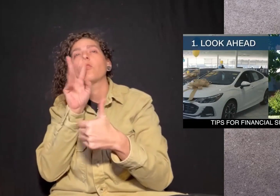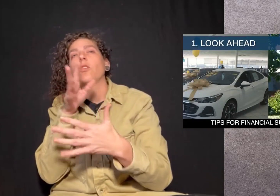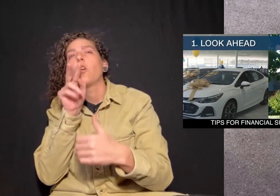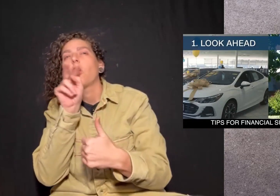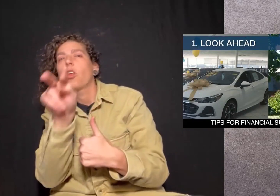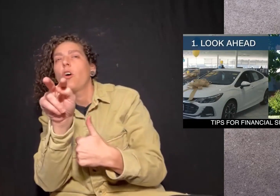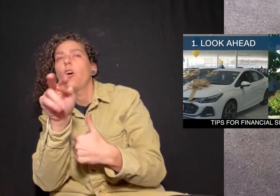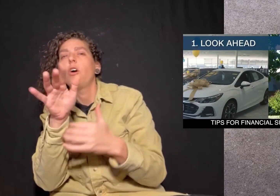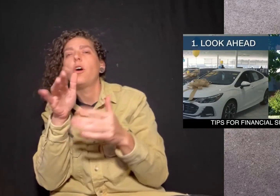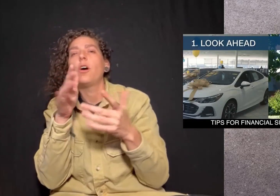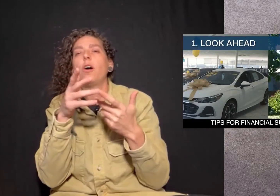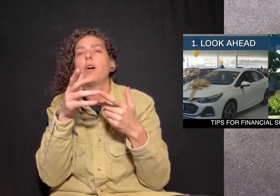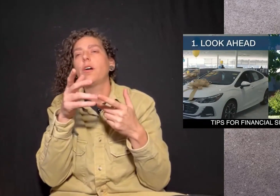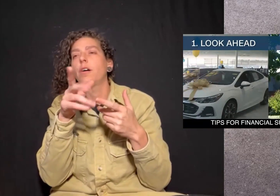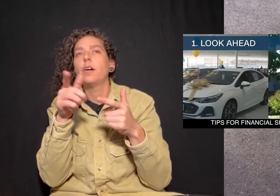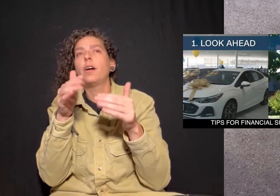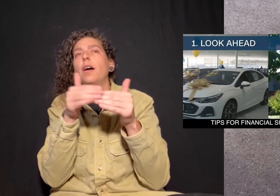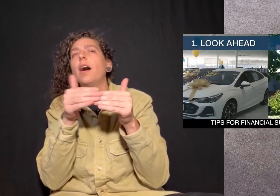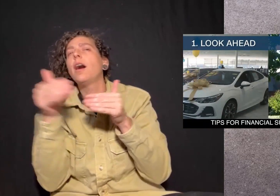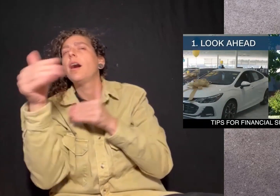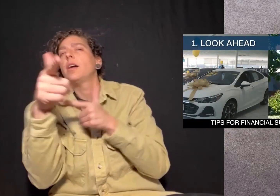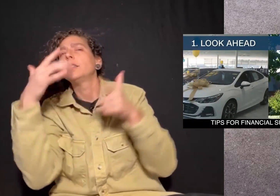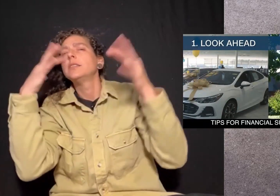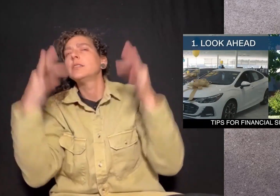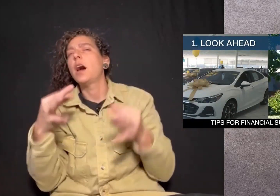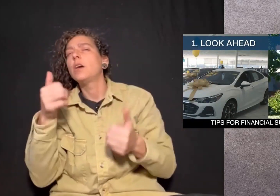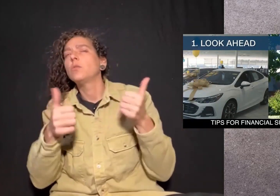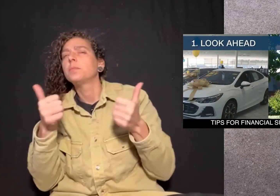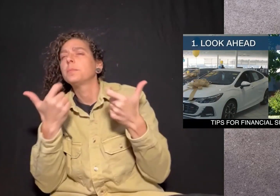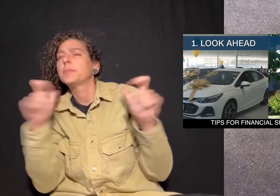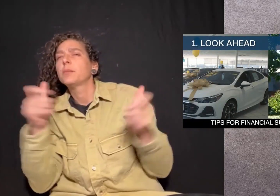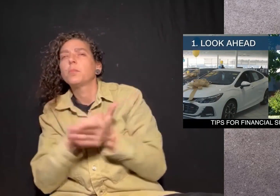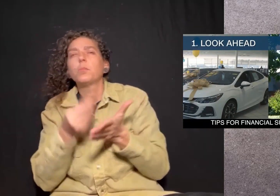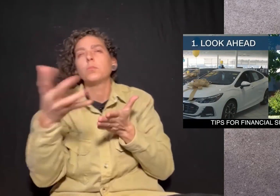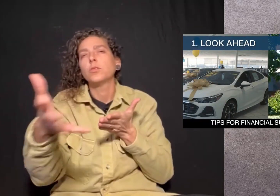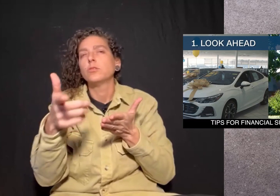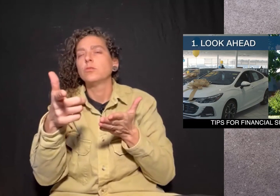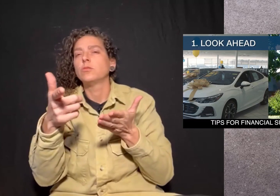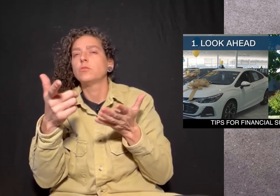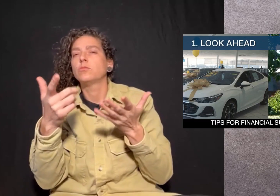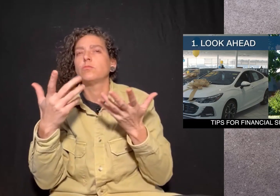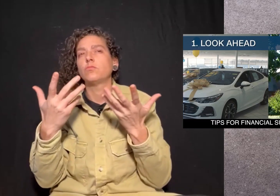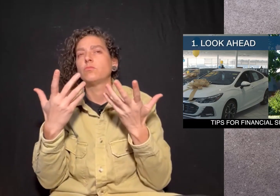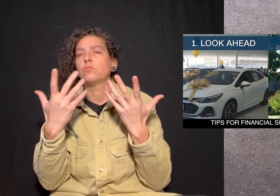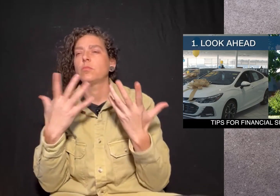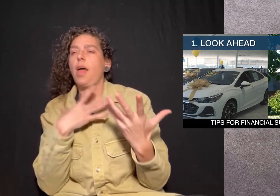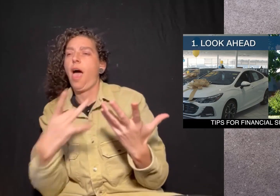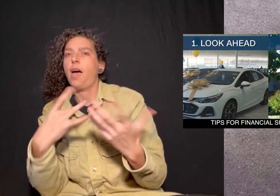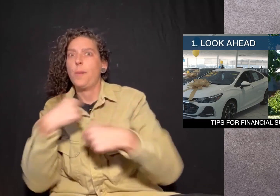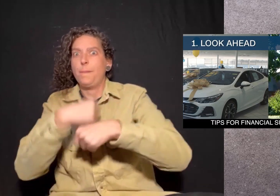Number one, look ahead and decide which big purchases you'd like to make next year.